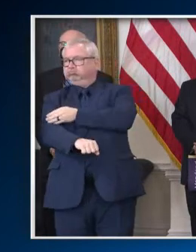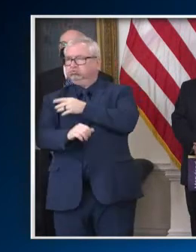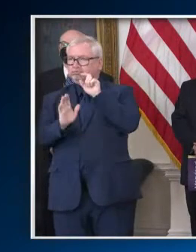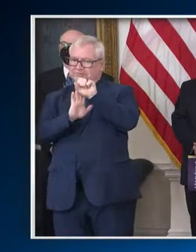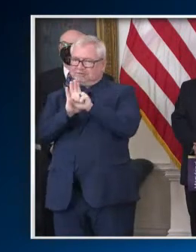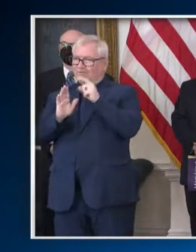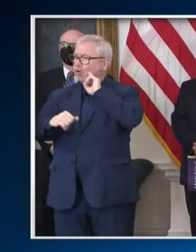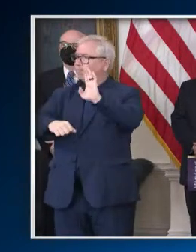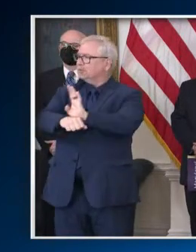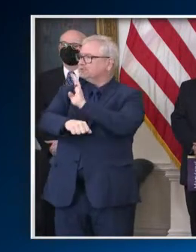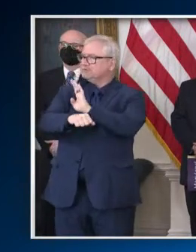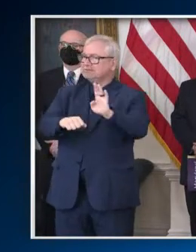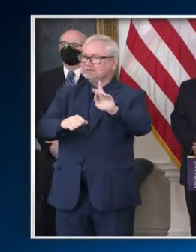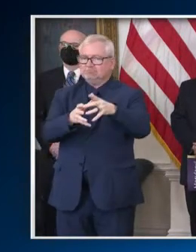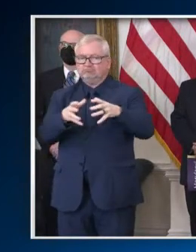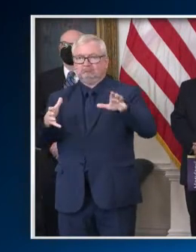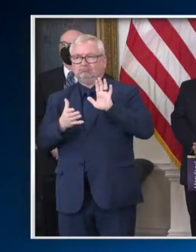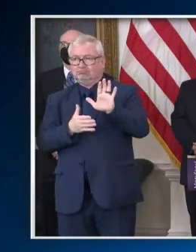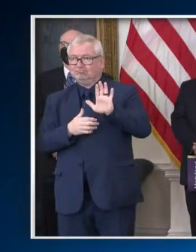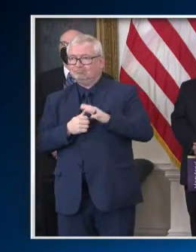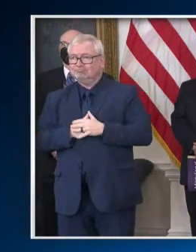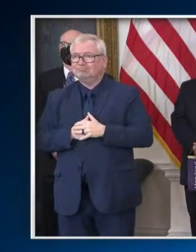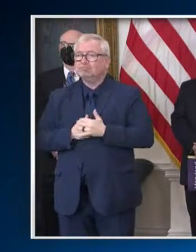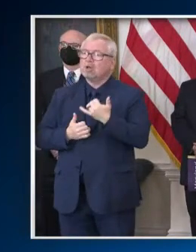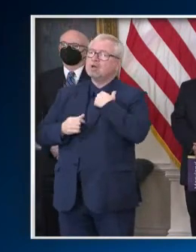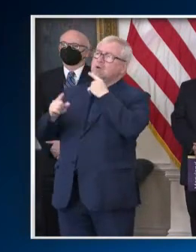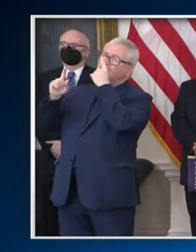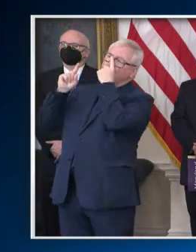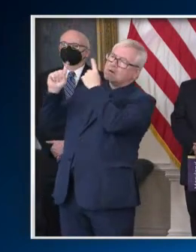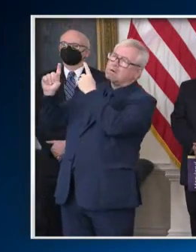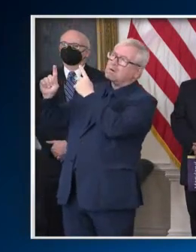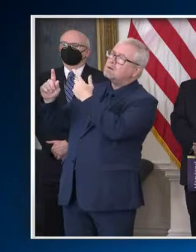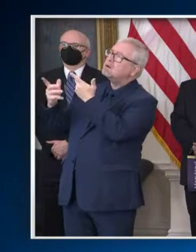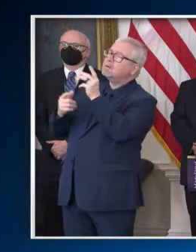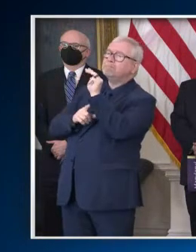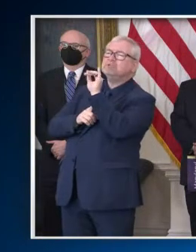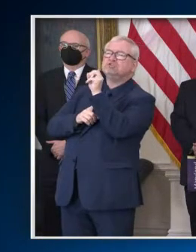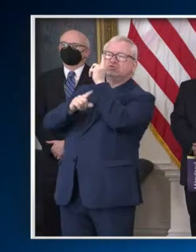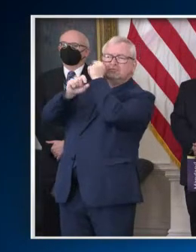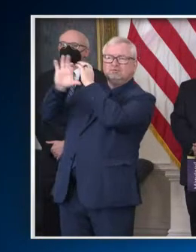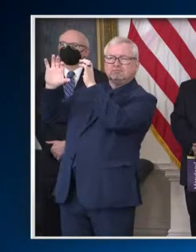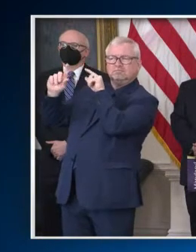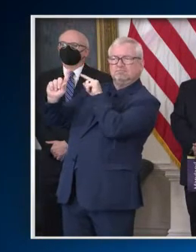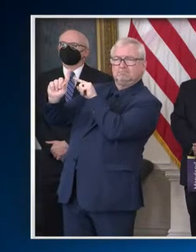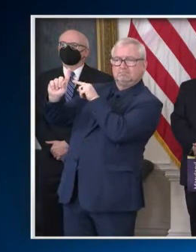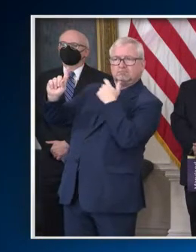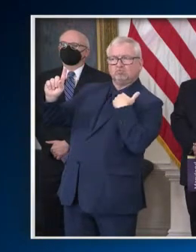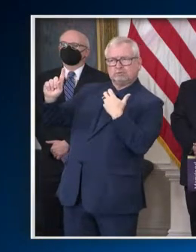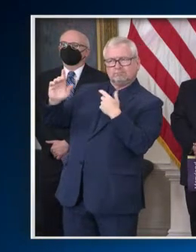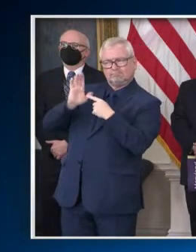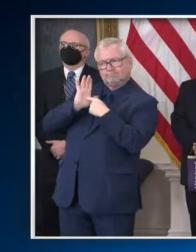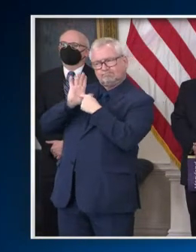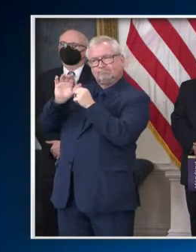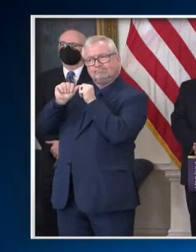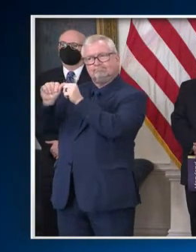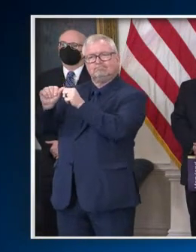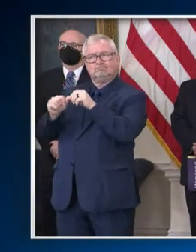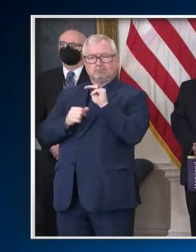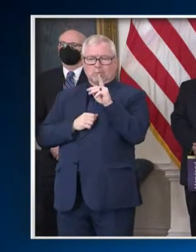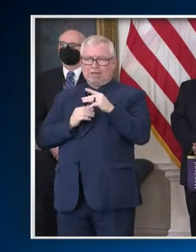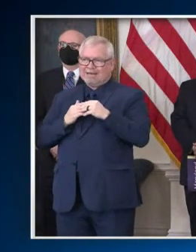The entire mission of our administration has been to leave the state in a stronger fiscal position